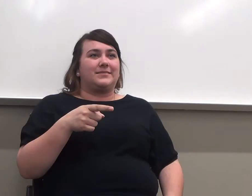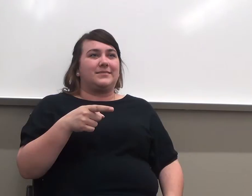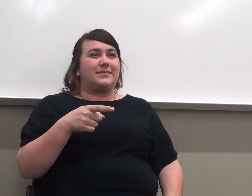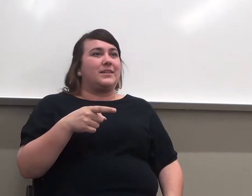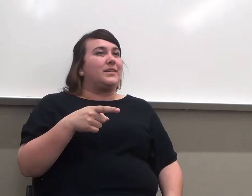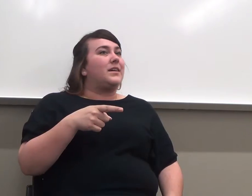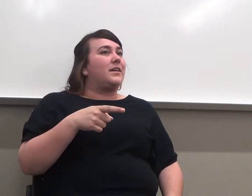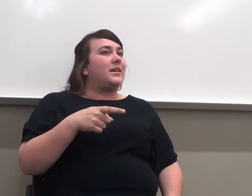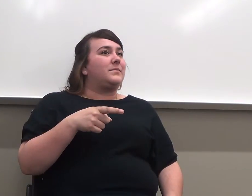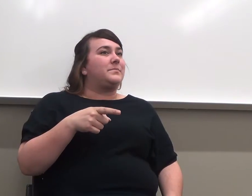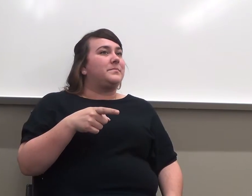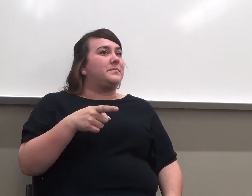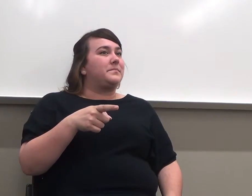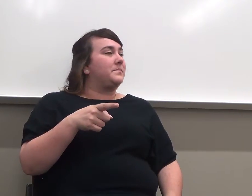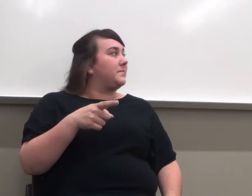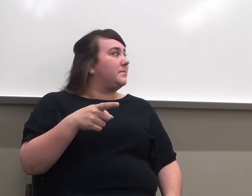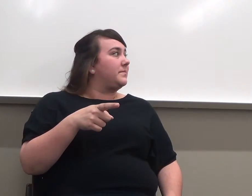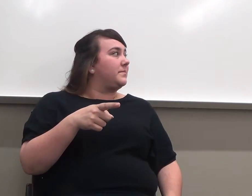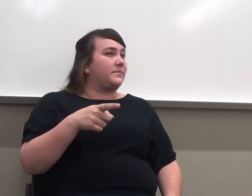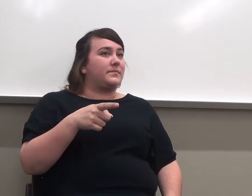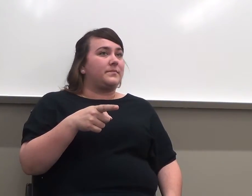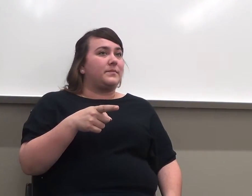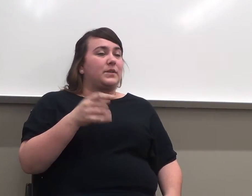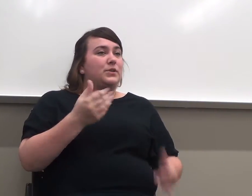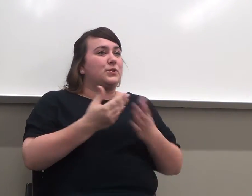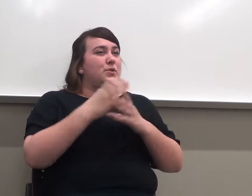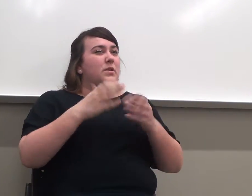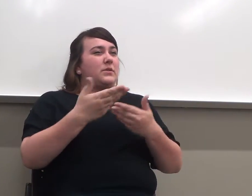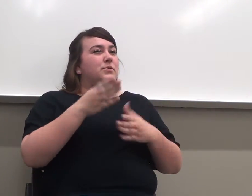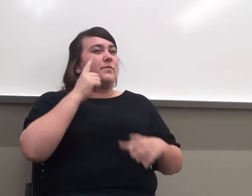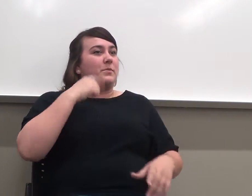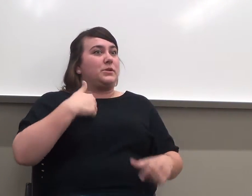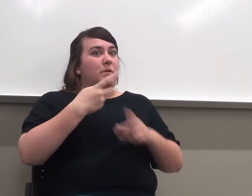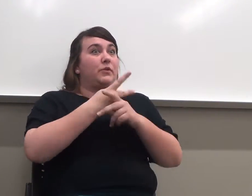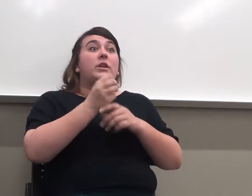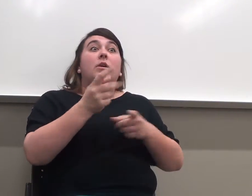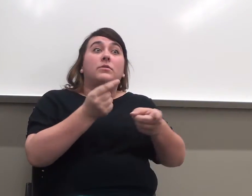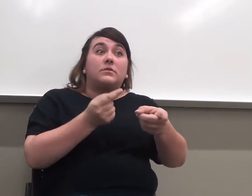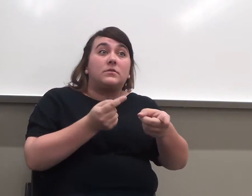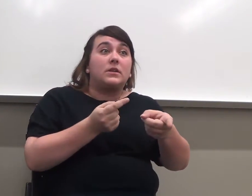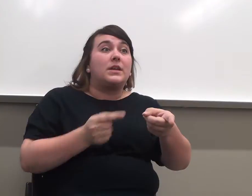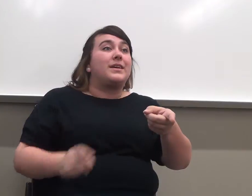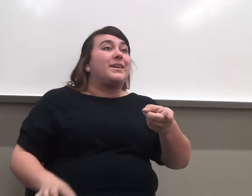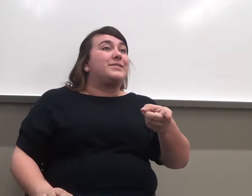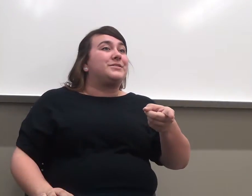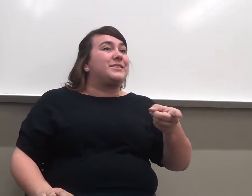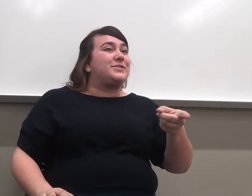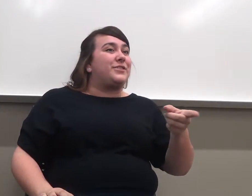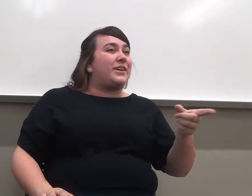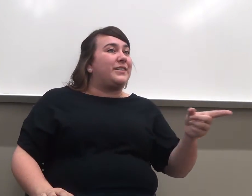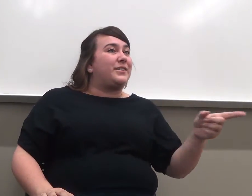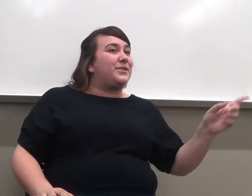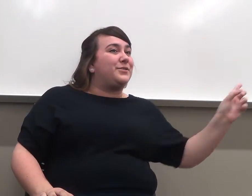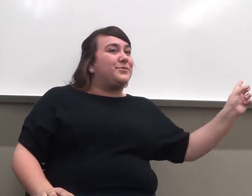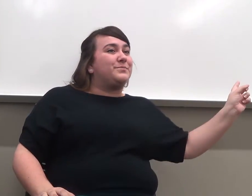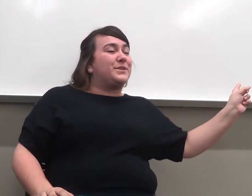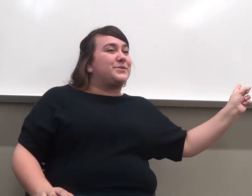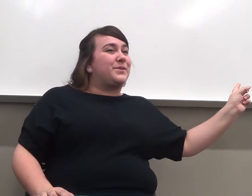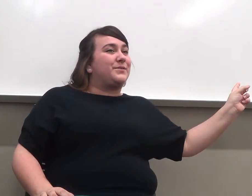As some of you guys know, this is a new classroom room, so I'm figuring it out. Yes. Just to let you know, I think you miswrote